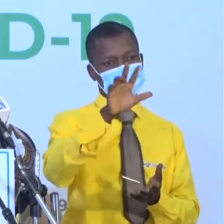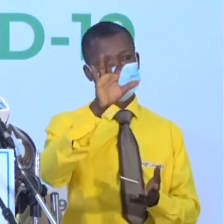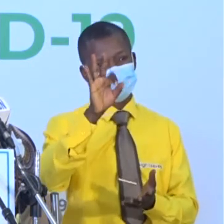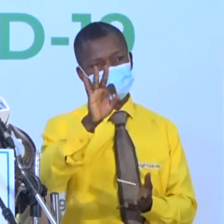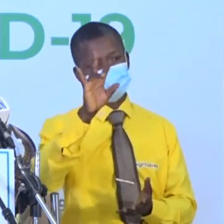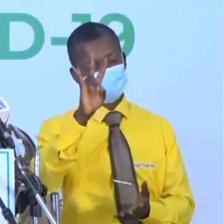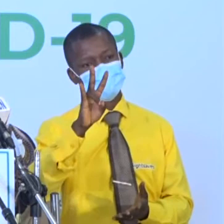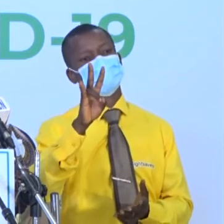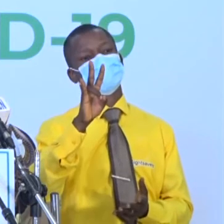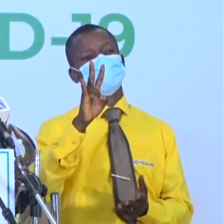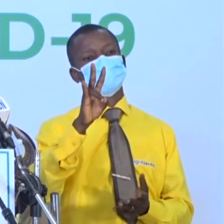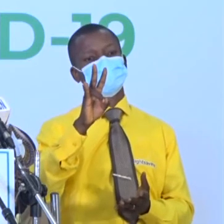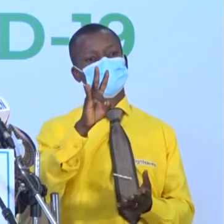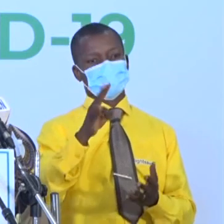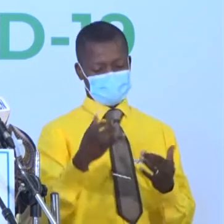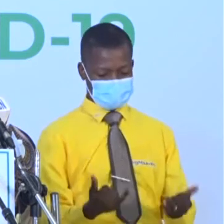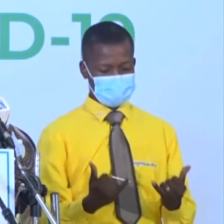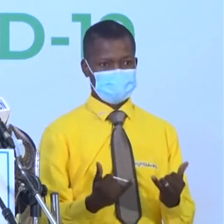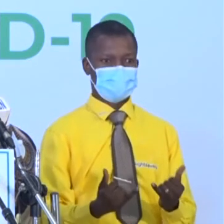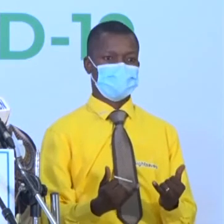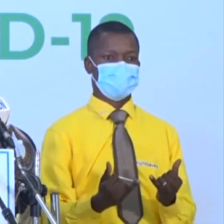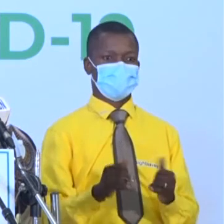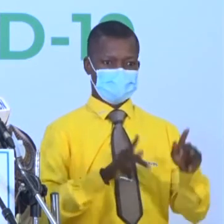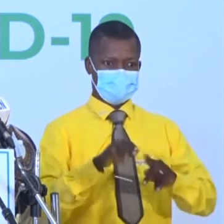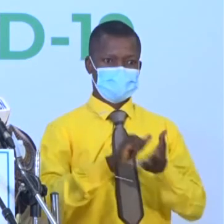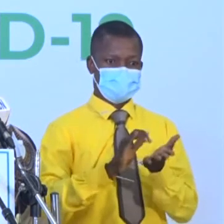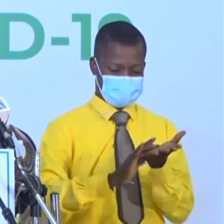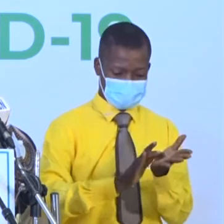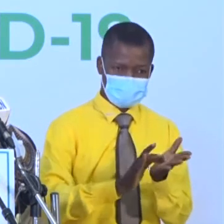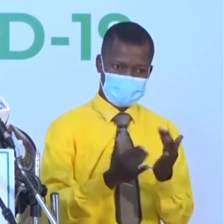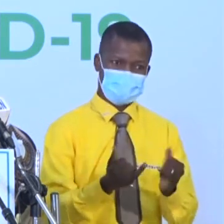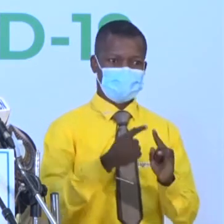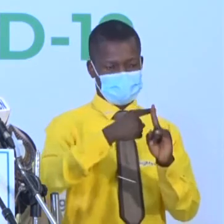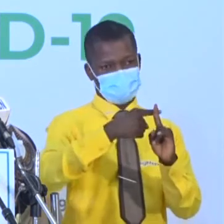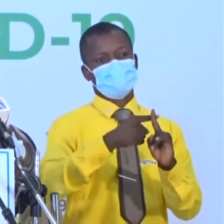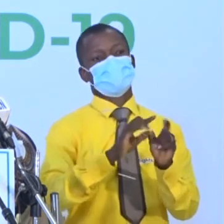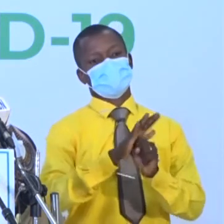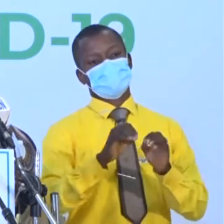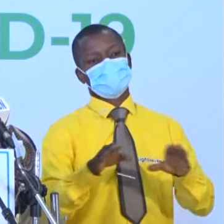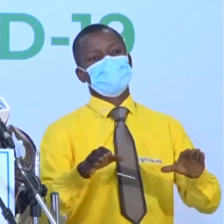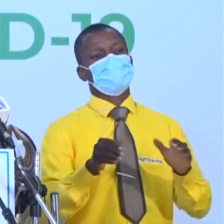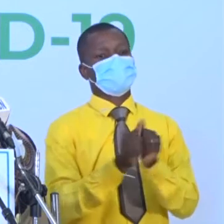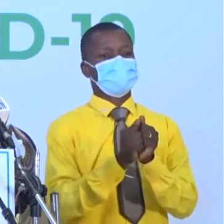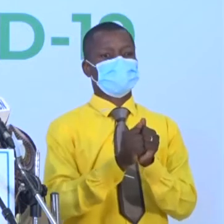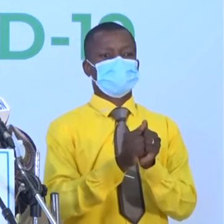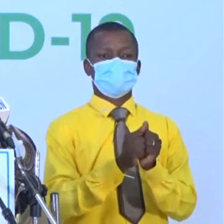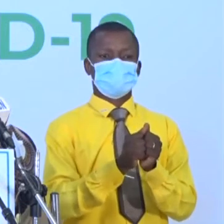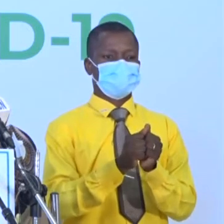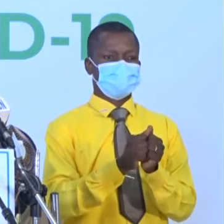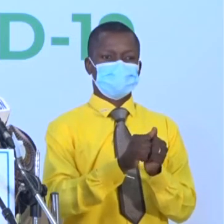active cases as small persons are treated and discharged, with a case fatality